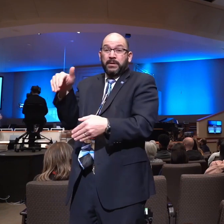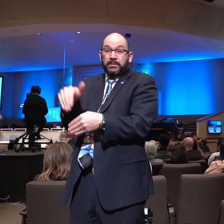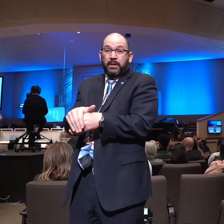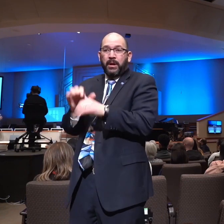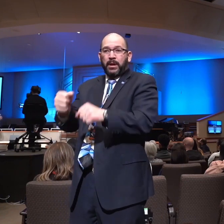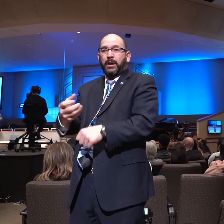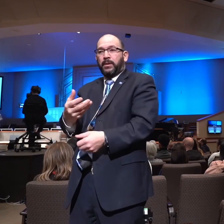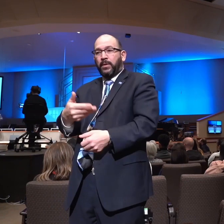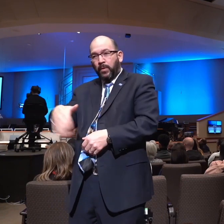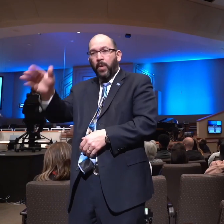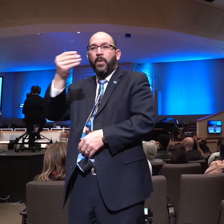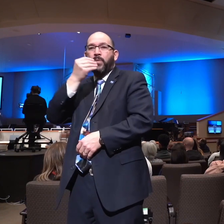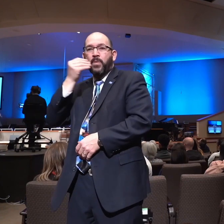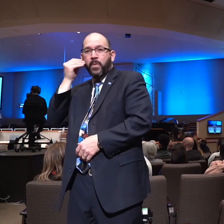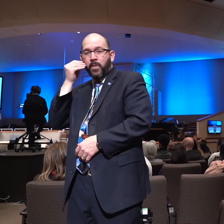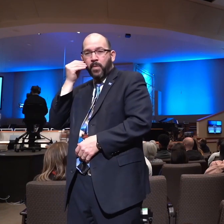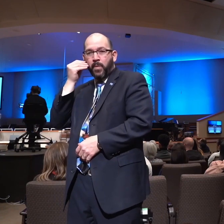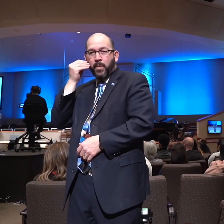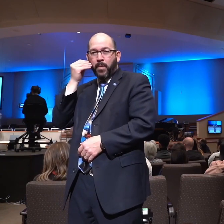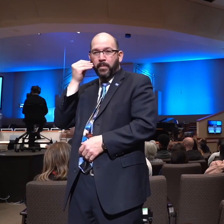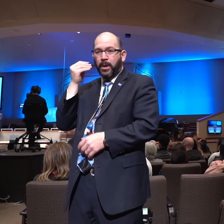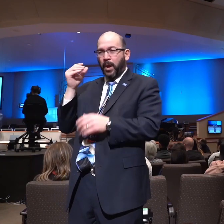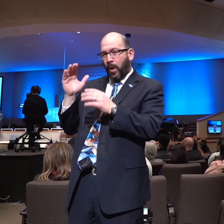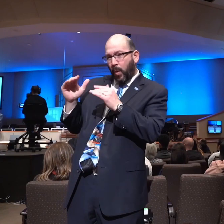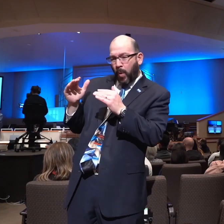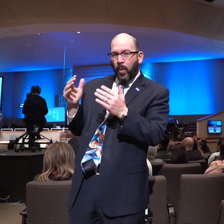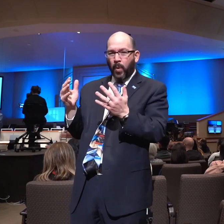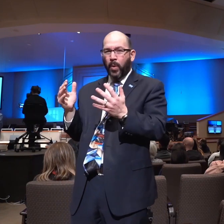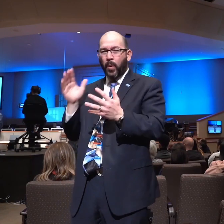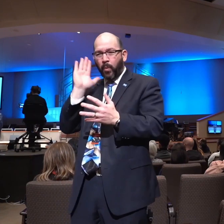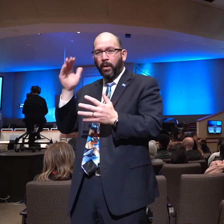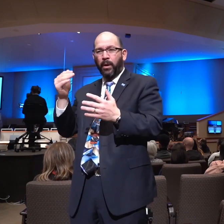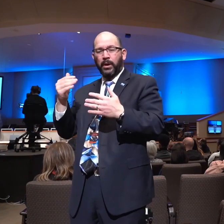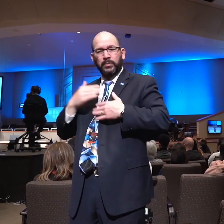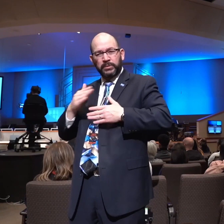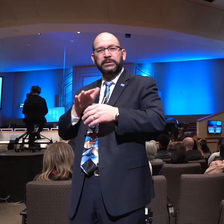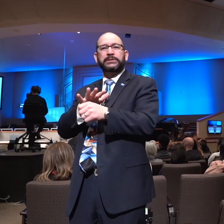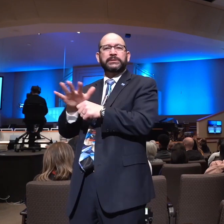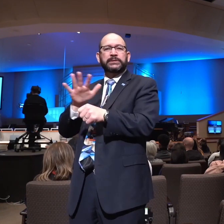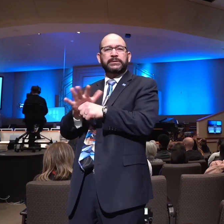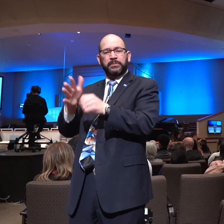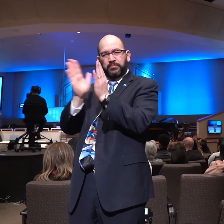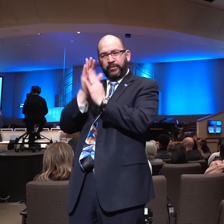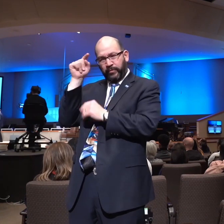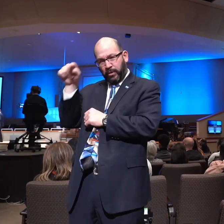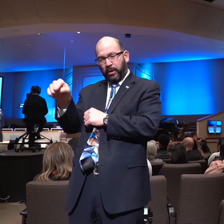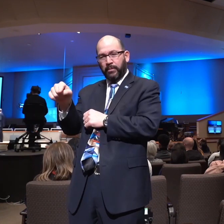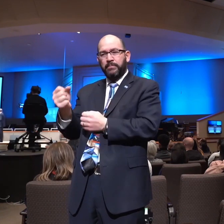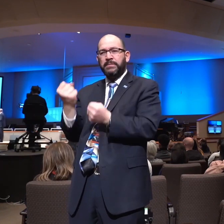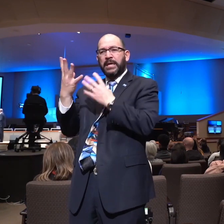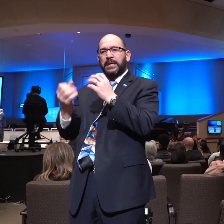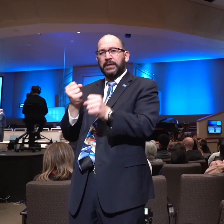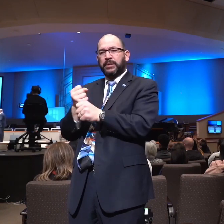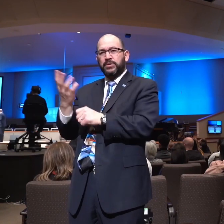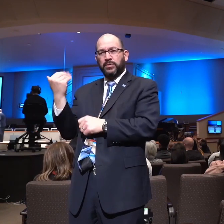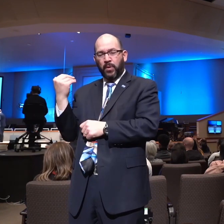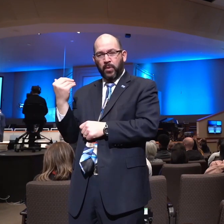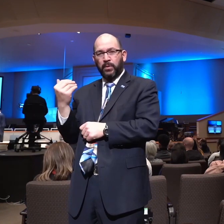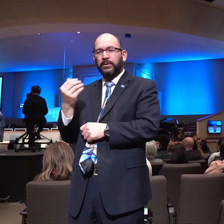Maybe tomorrow if his oxygen levels will get up high enough. And I've been praying for him many years ago. One of our dear ladies in our church,